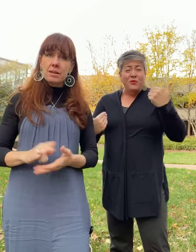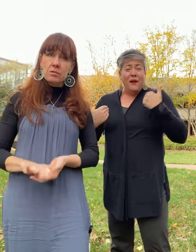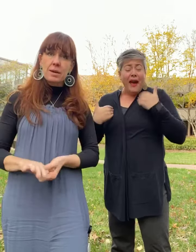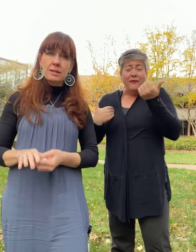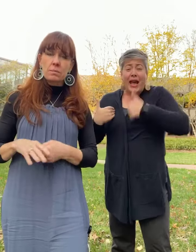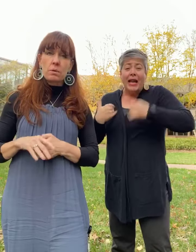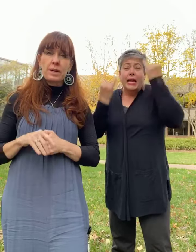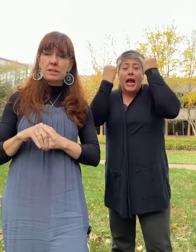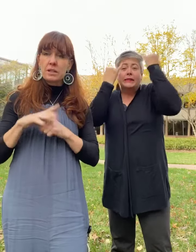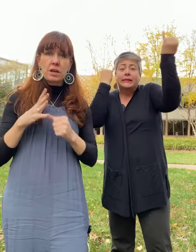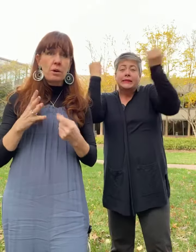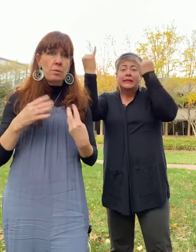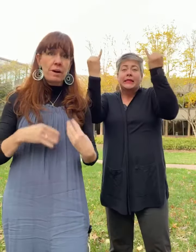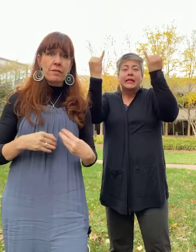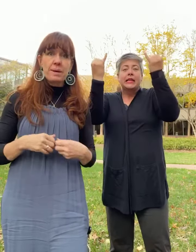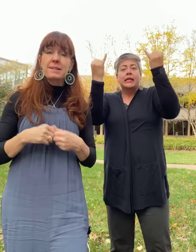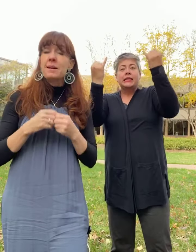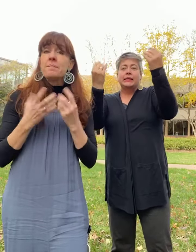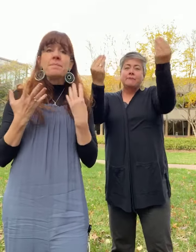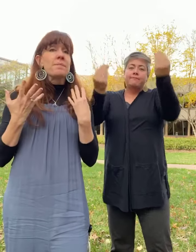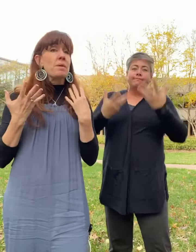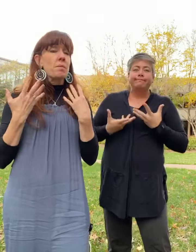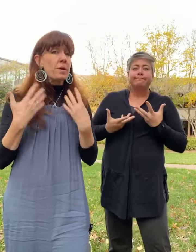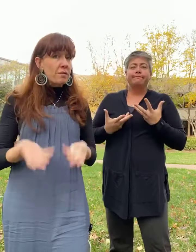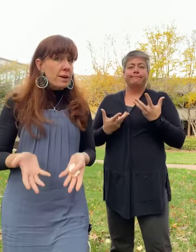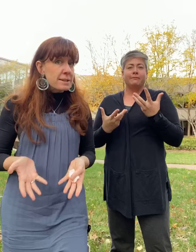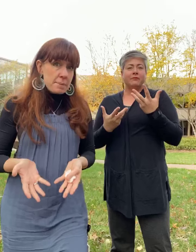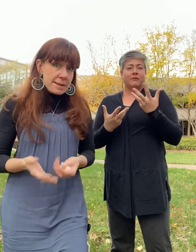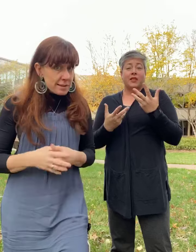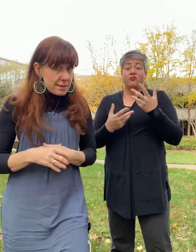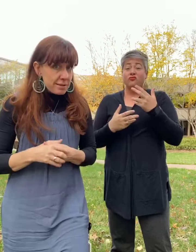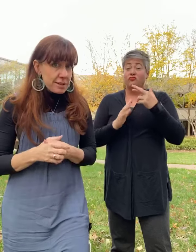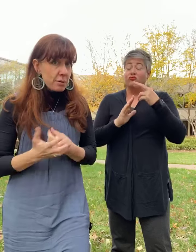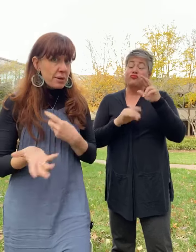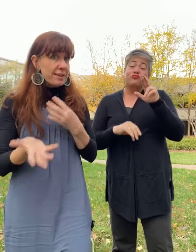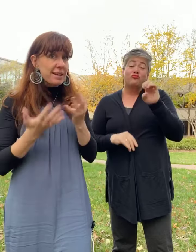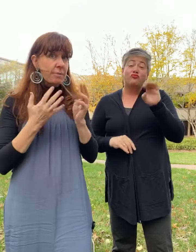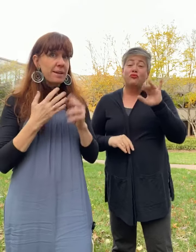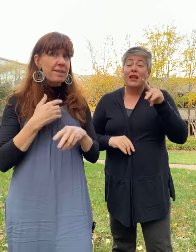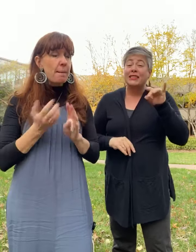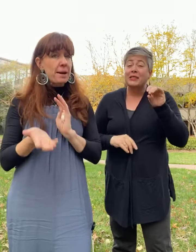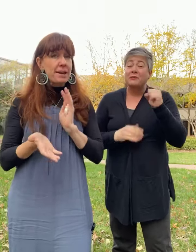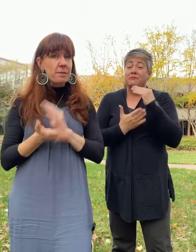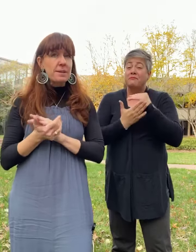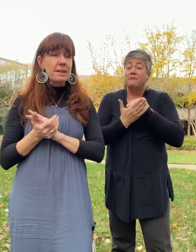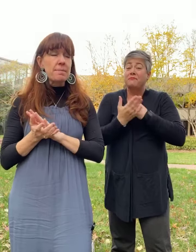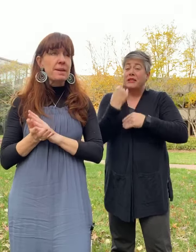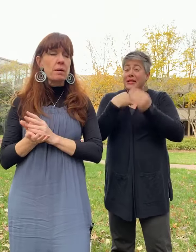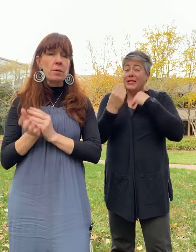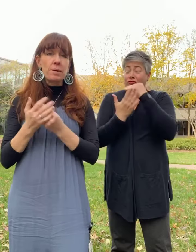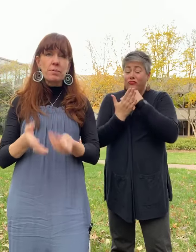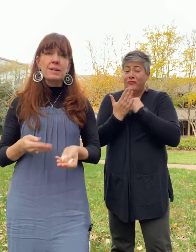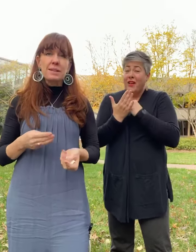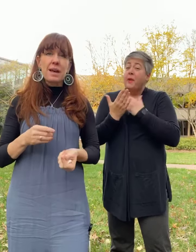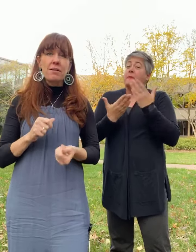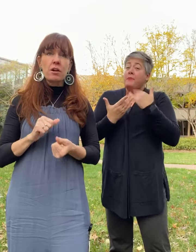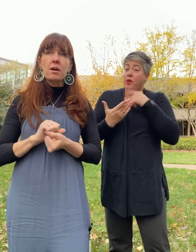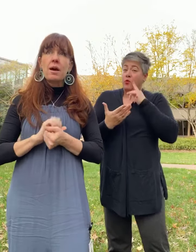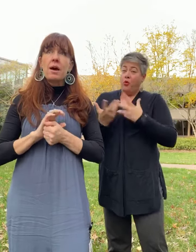you guys want to know, want from us, we have recipes. So we're thinking about that might even be something that we'll be putting together, um,